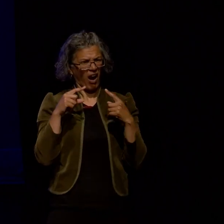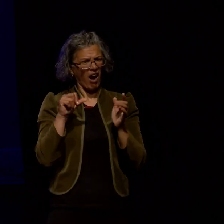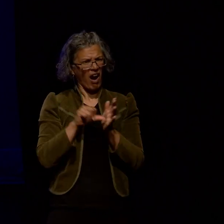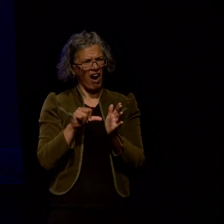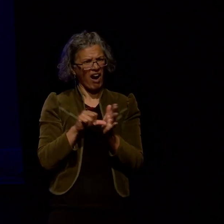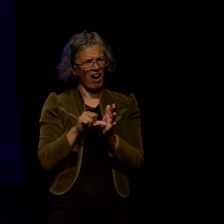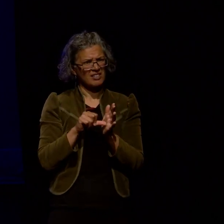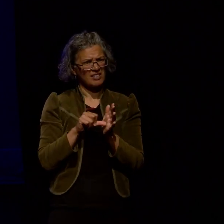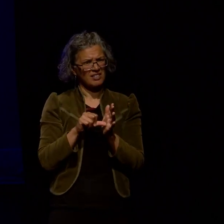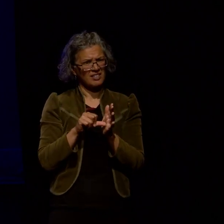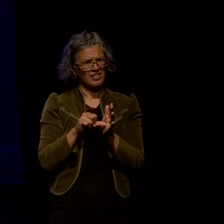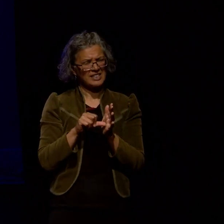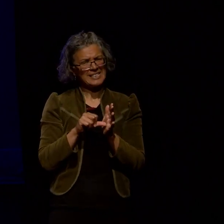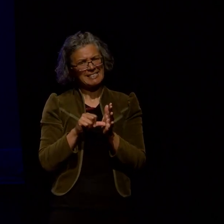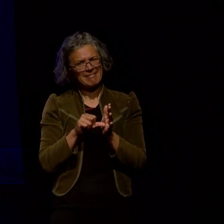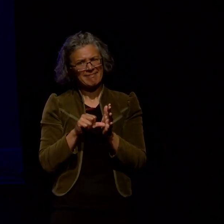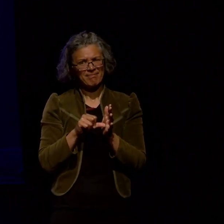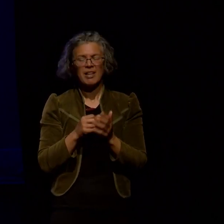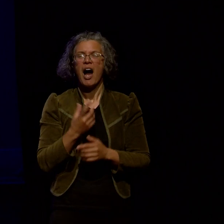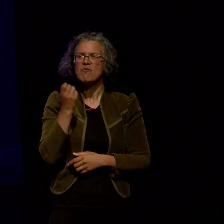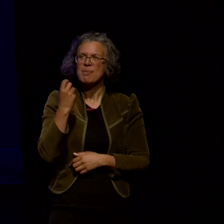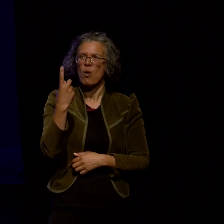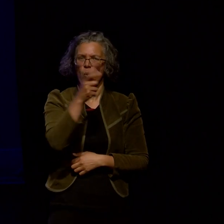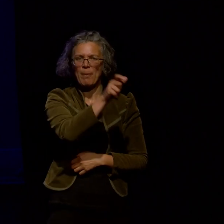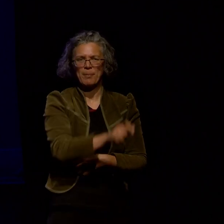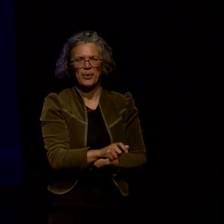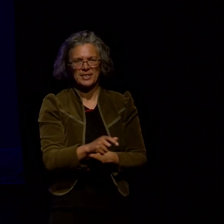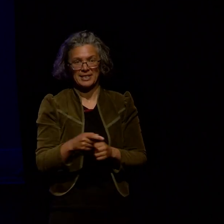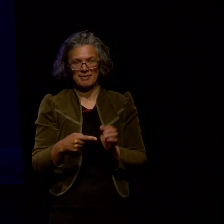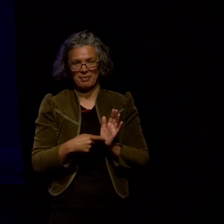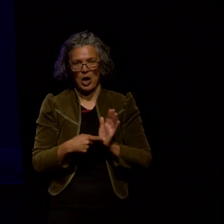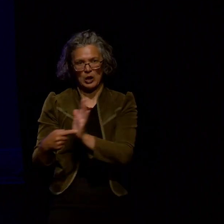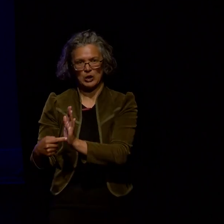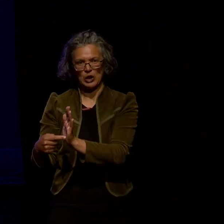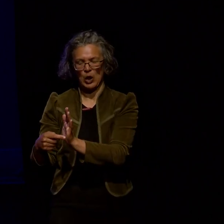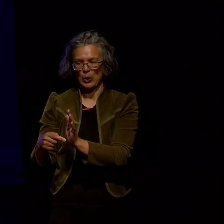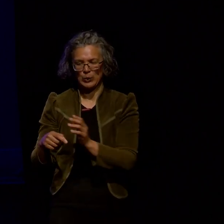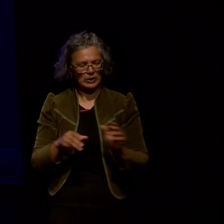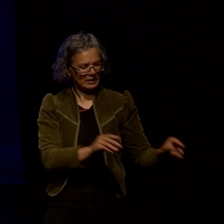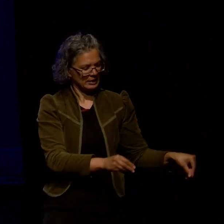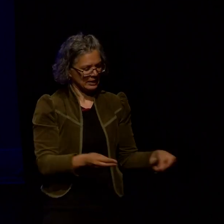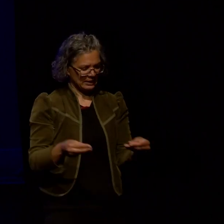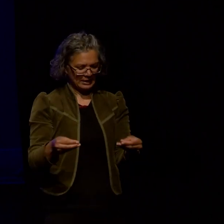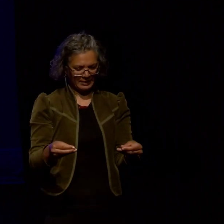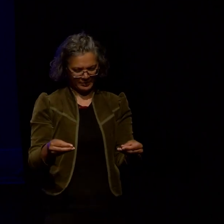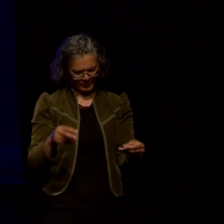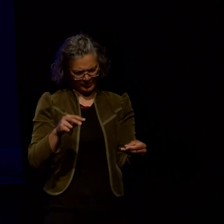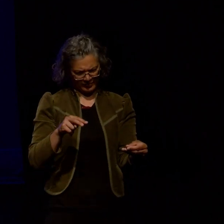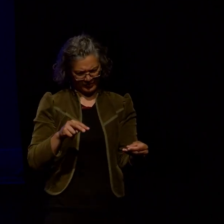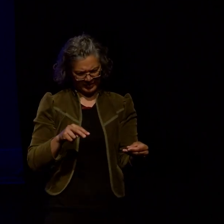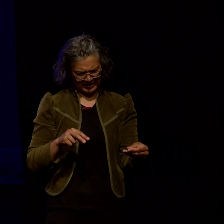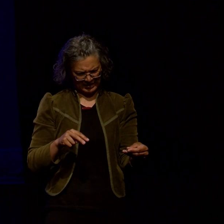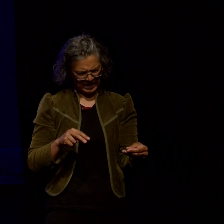people were responding it was one person in particular I guess this one just isn't for me and it's like